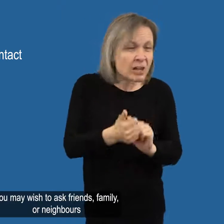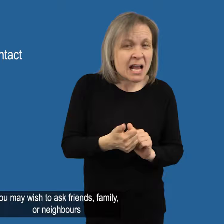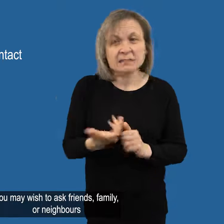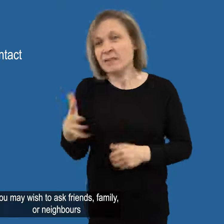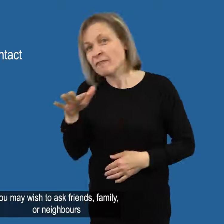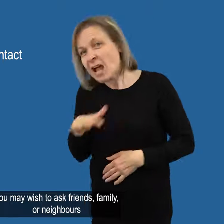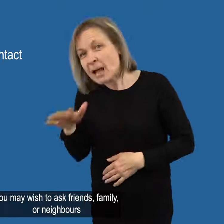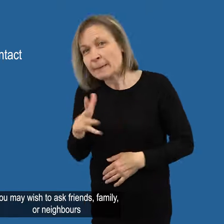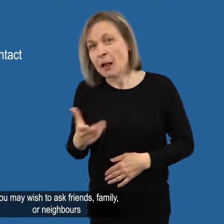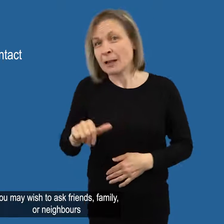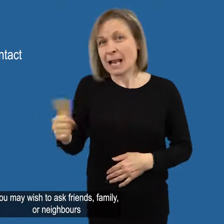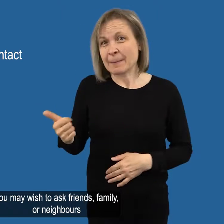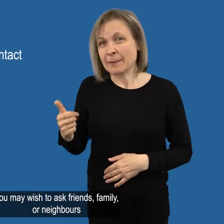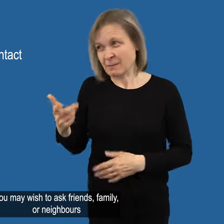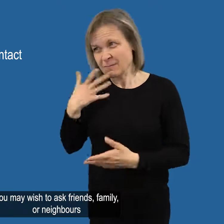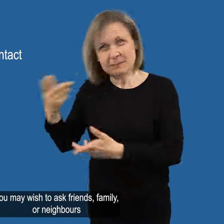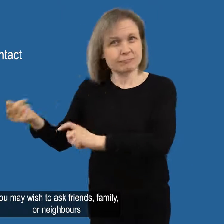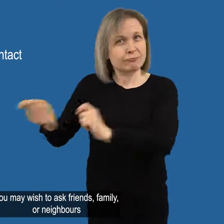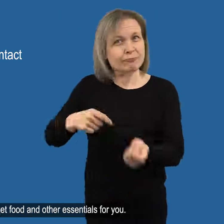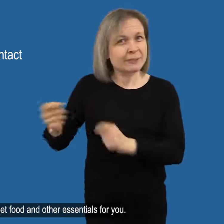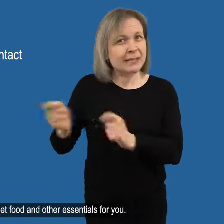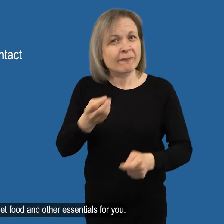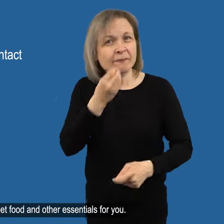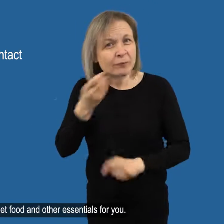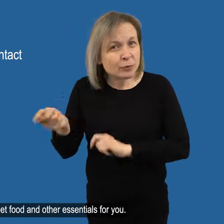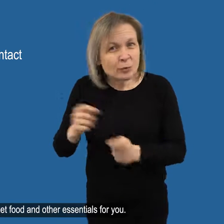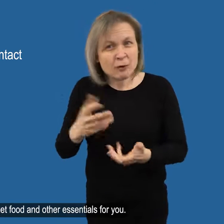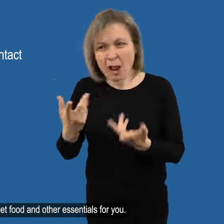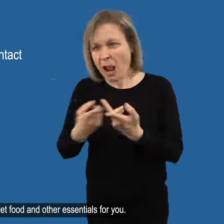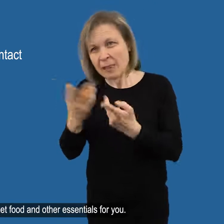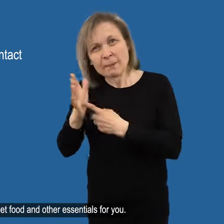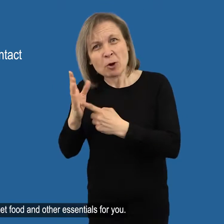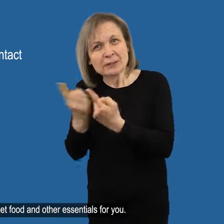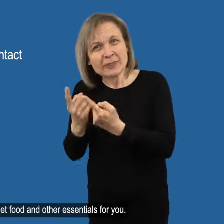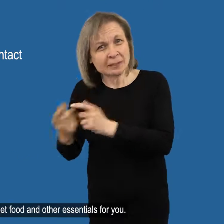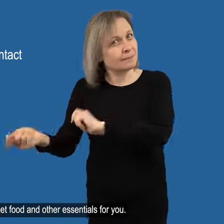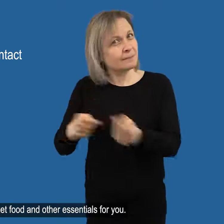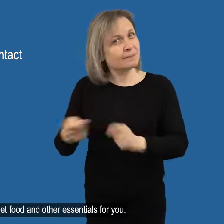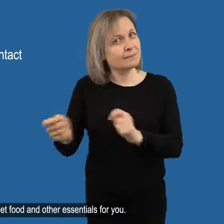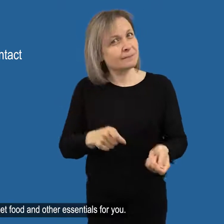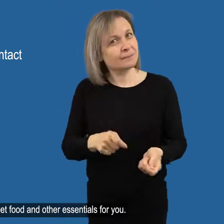You may wish to ask friends, family or neighbours to get food and other essentials for you